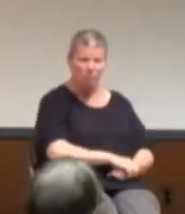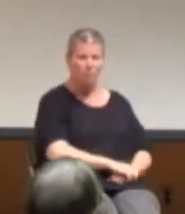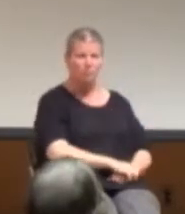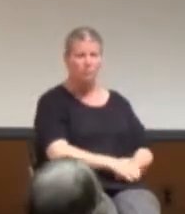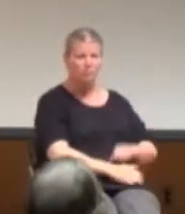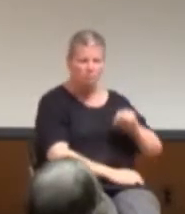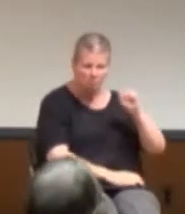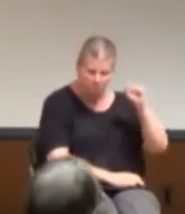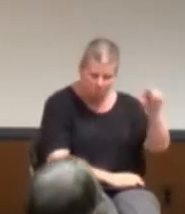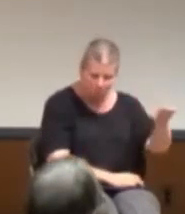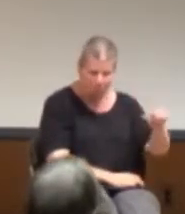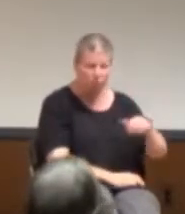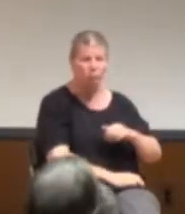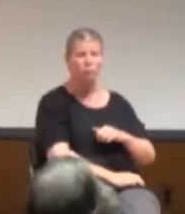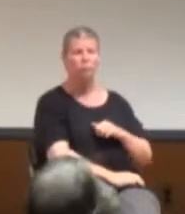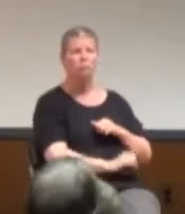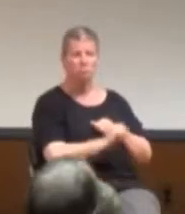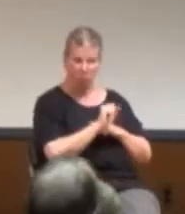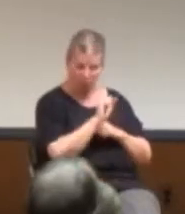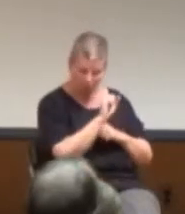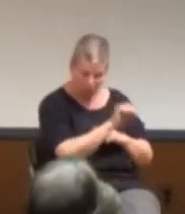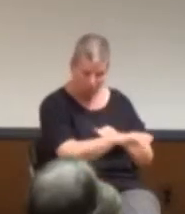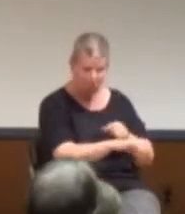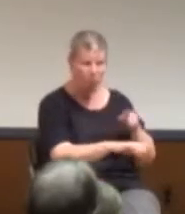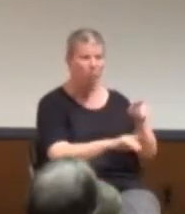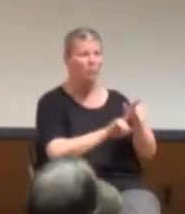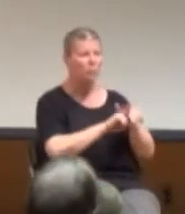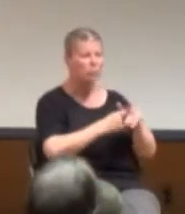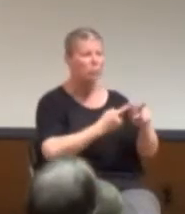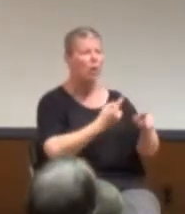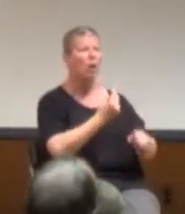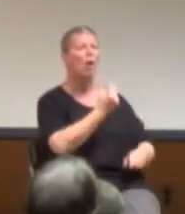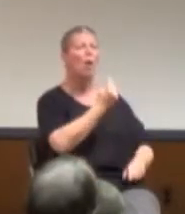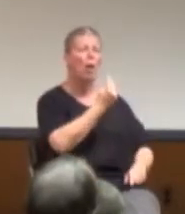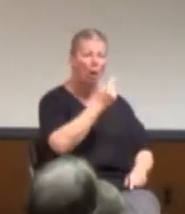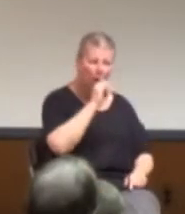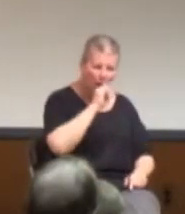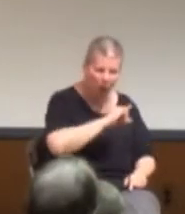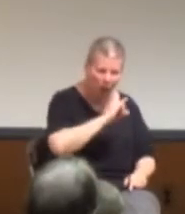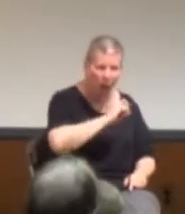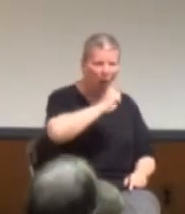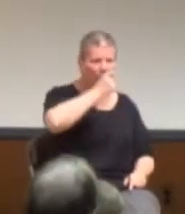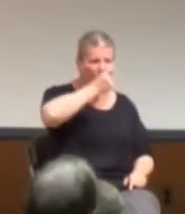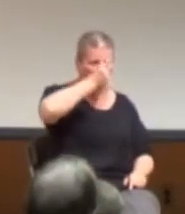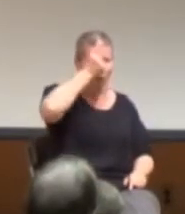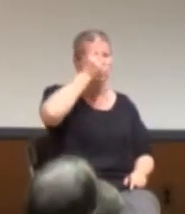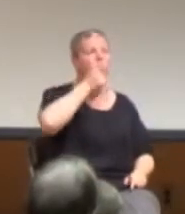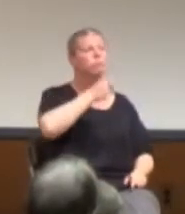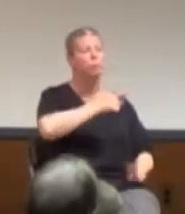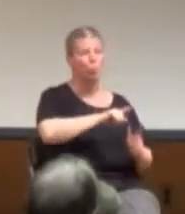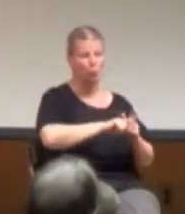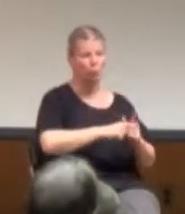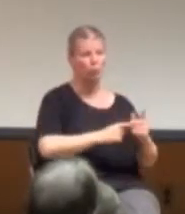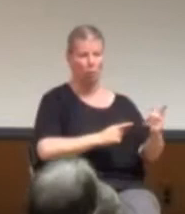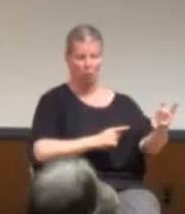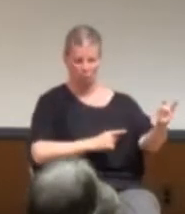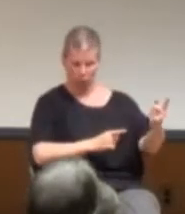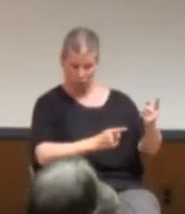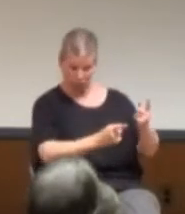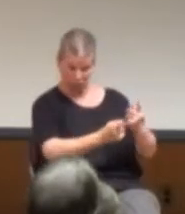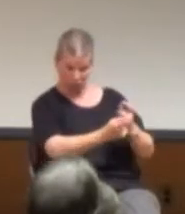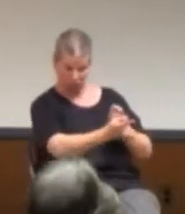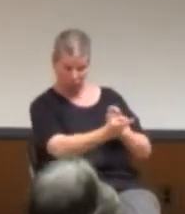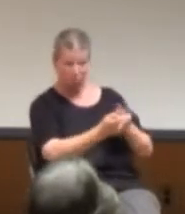once they're comfortable with that, then you can start, uh, they'll start asking questions, and you,